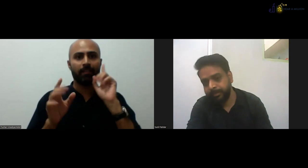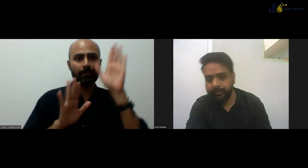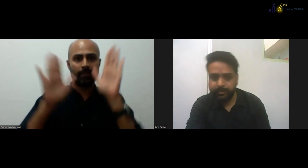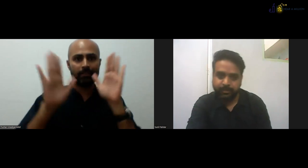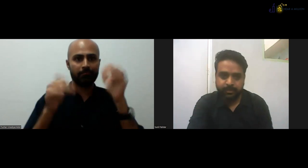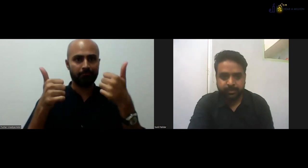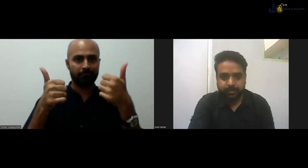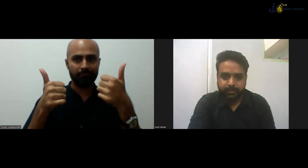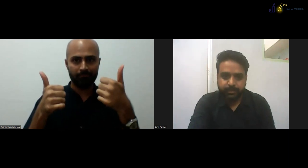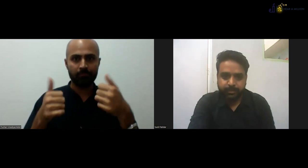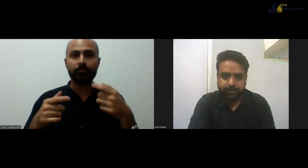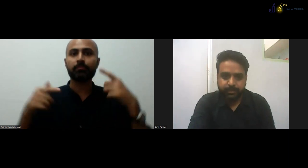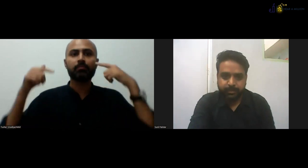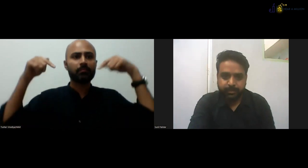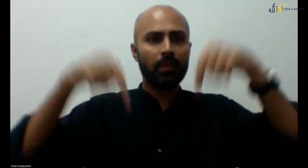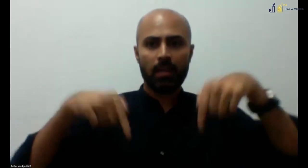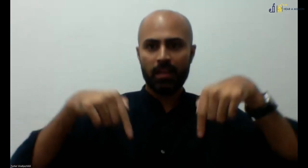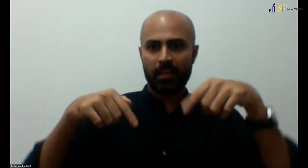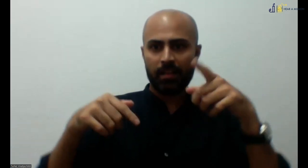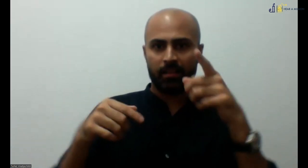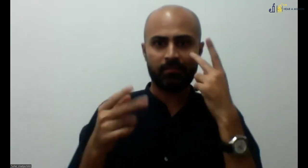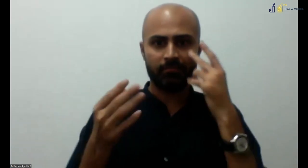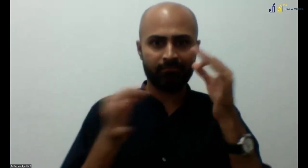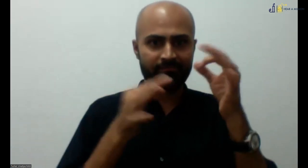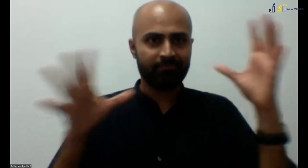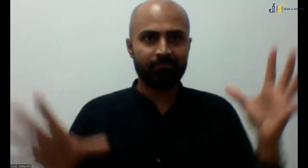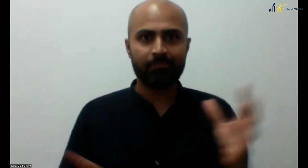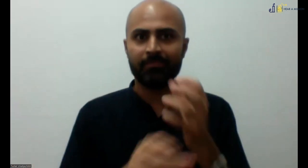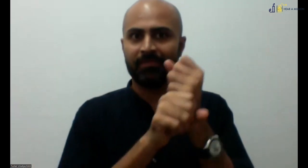Sunil, please be with us. There'll be questions and then we'll have you over.